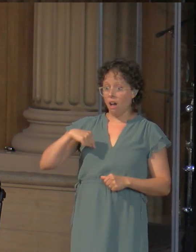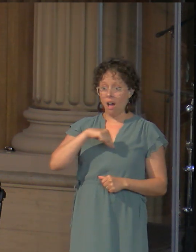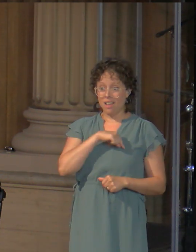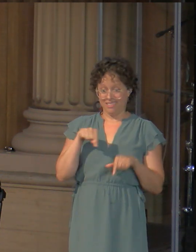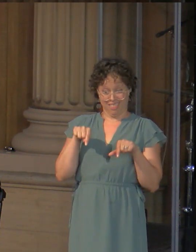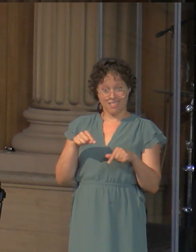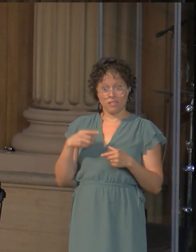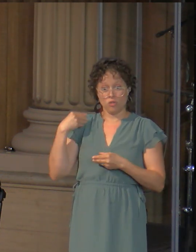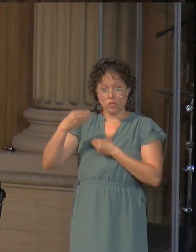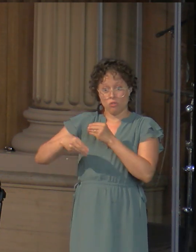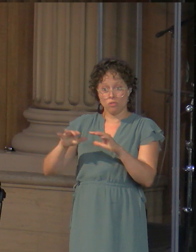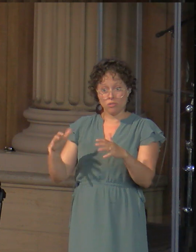We have so much.